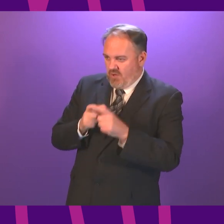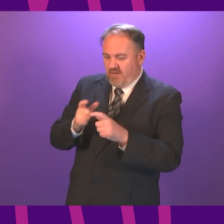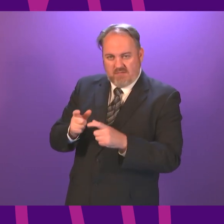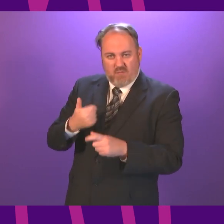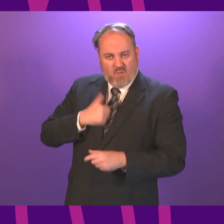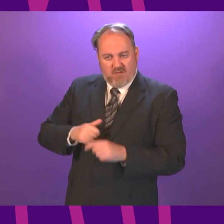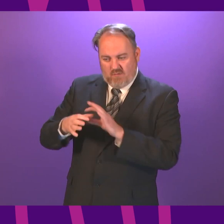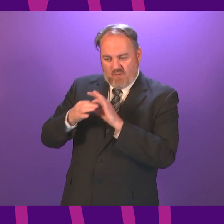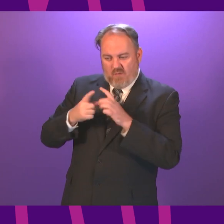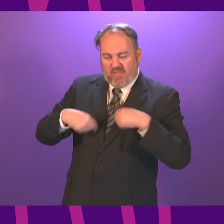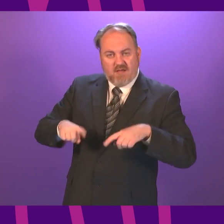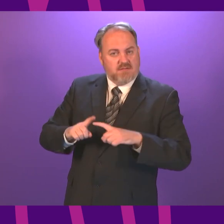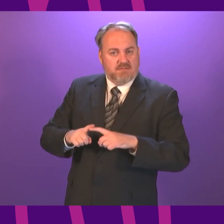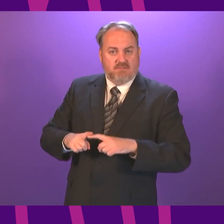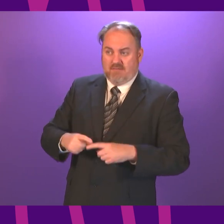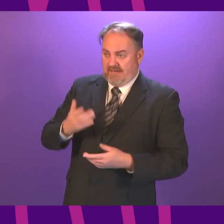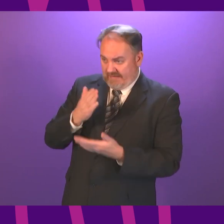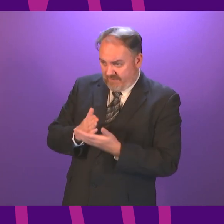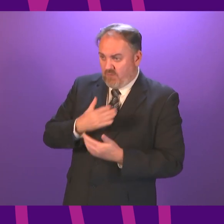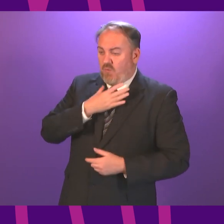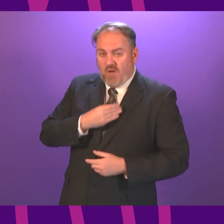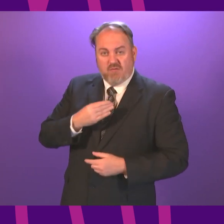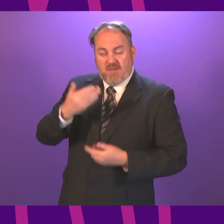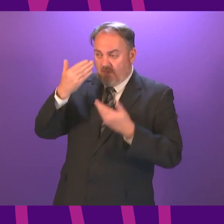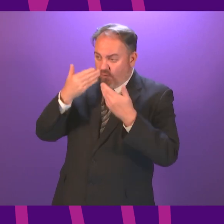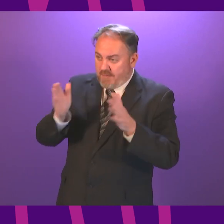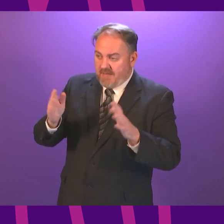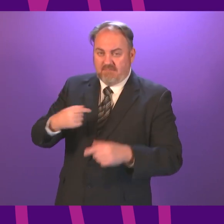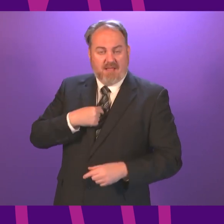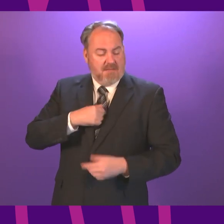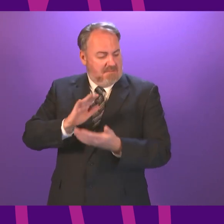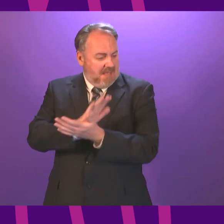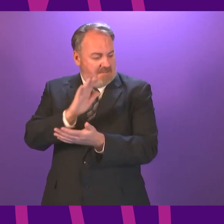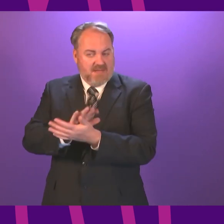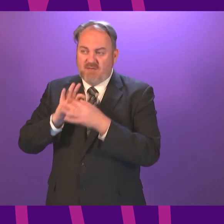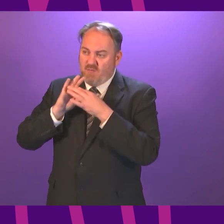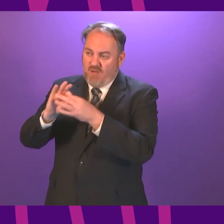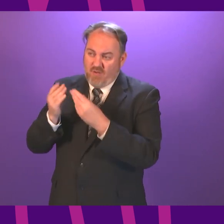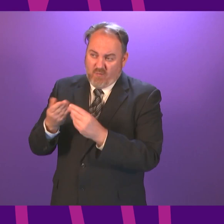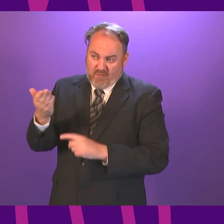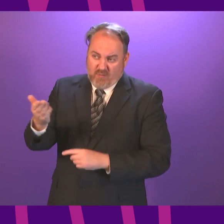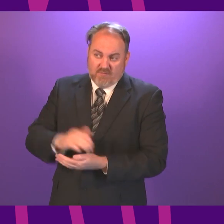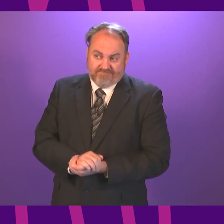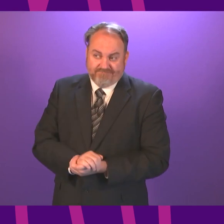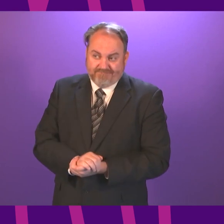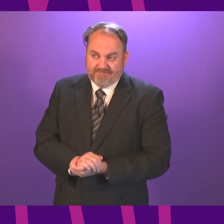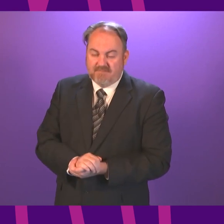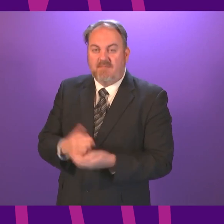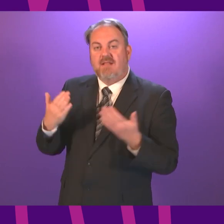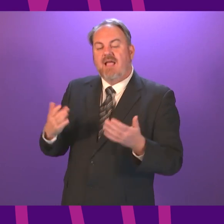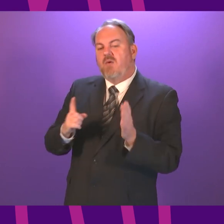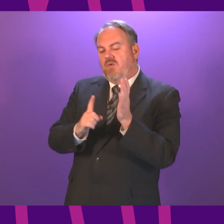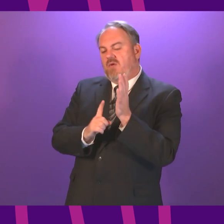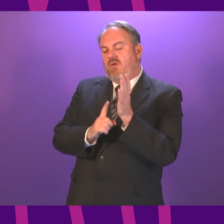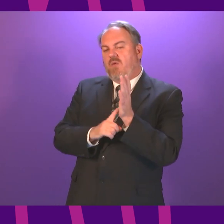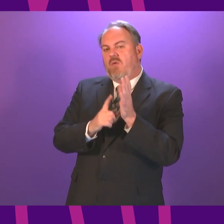that into action He will find my door open and a real willingness for us all to work together Thank you I call Lorna Slater